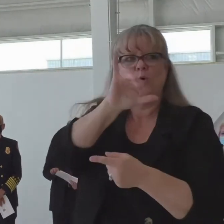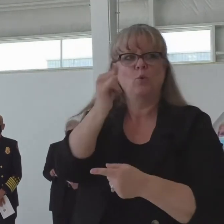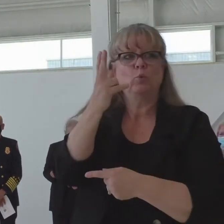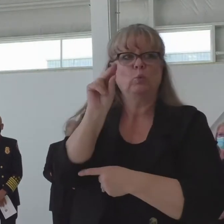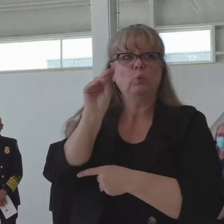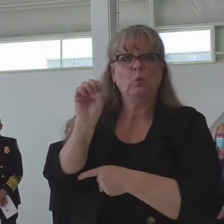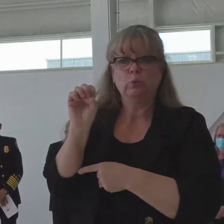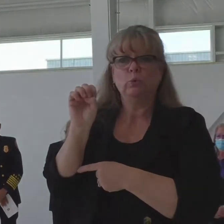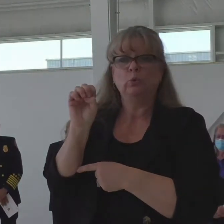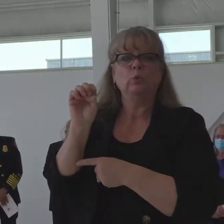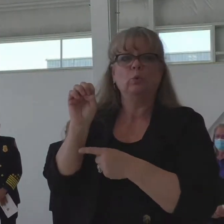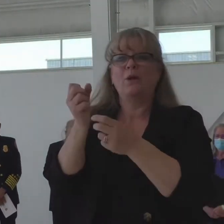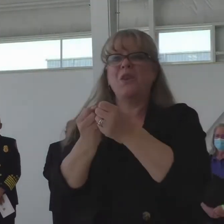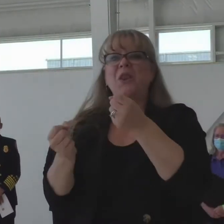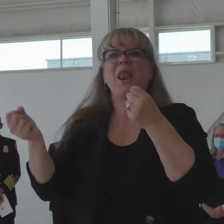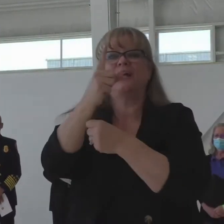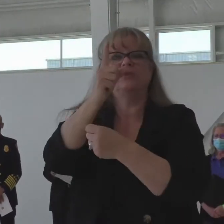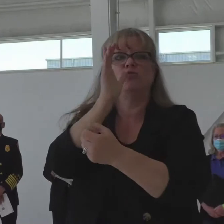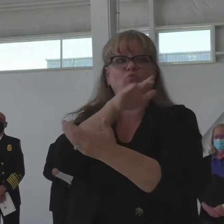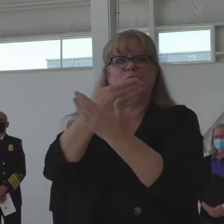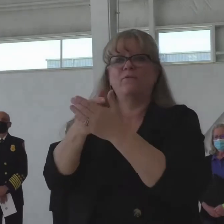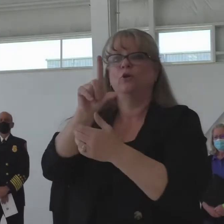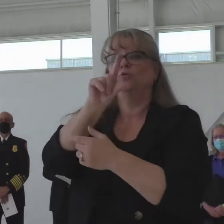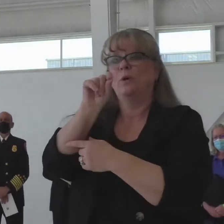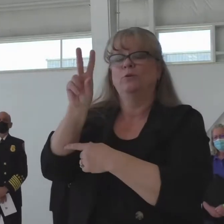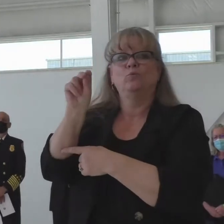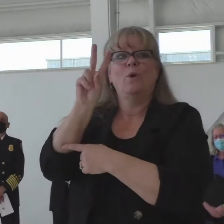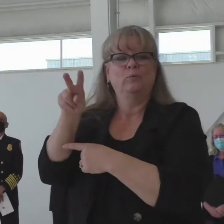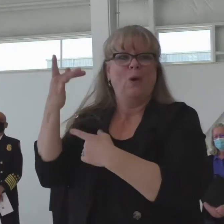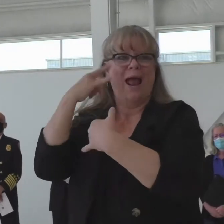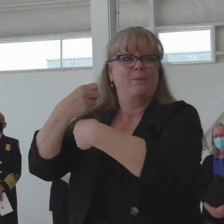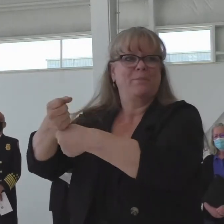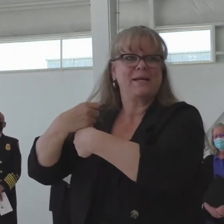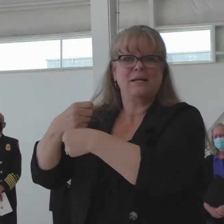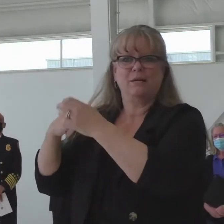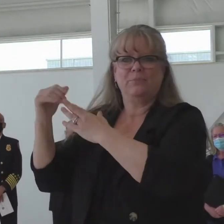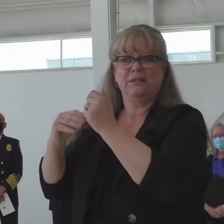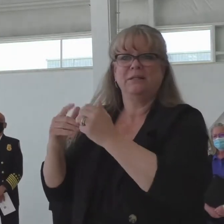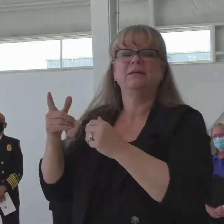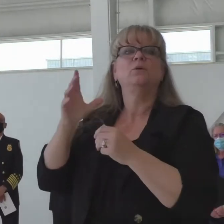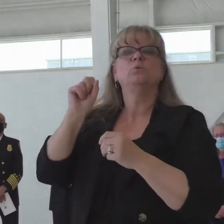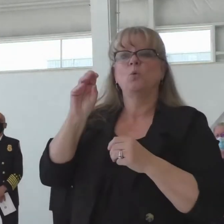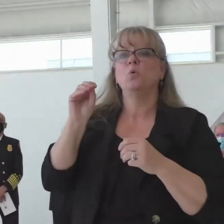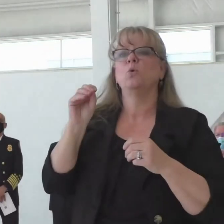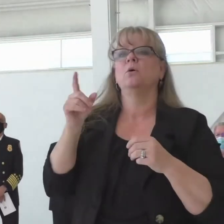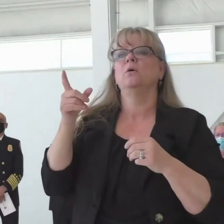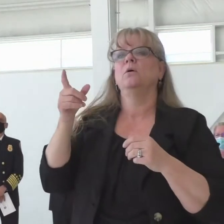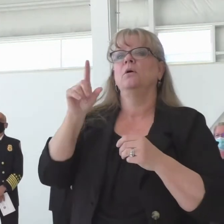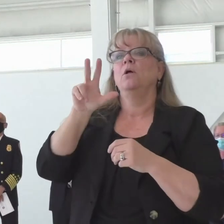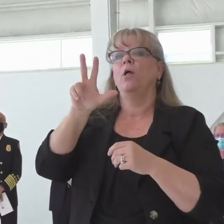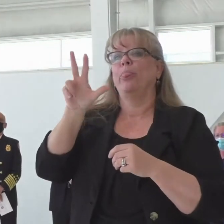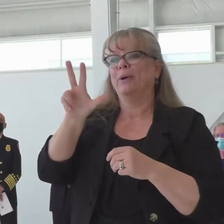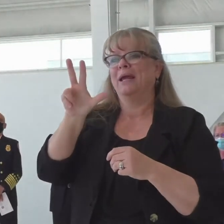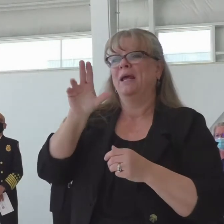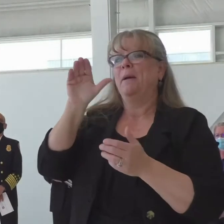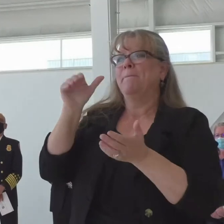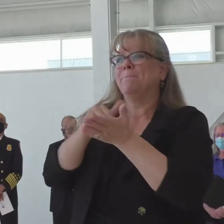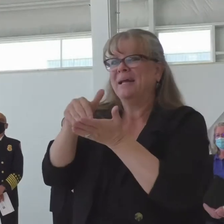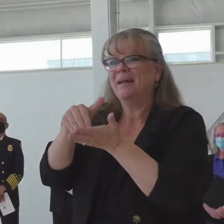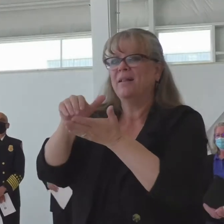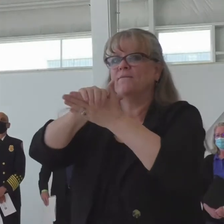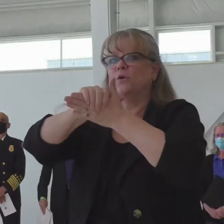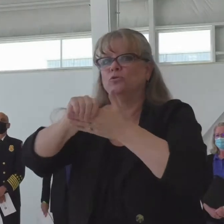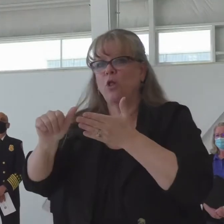In addition to that, Senate Bill 113 gave us an additional $3 million for this year to contract for a Type I